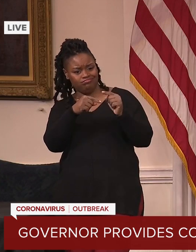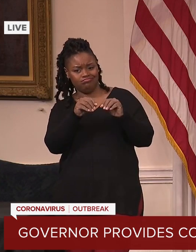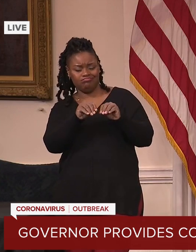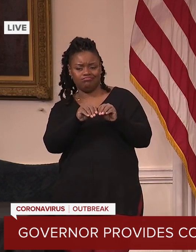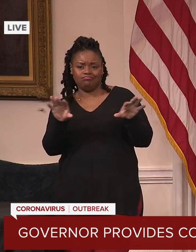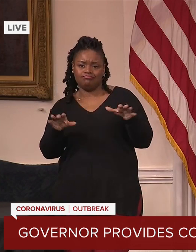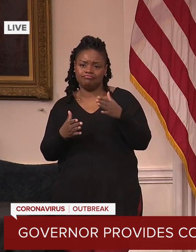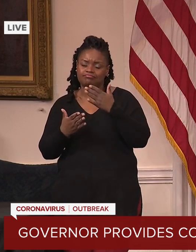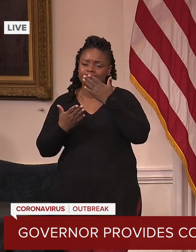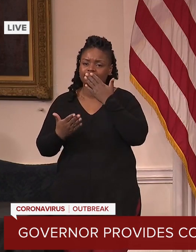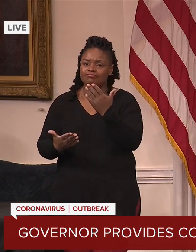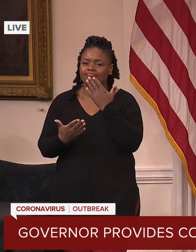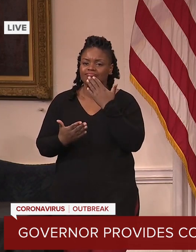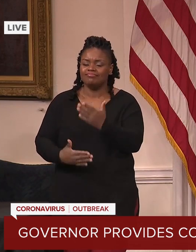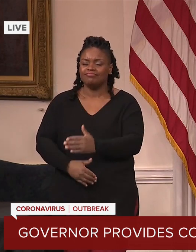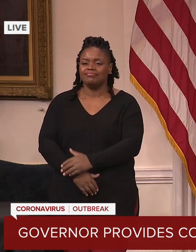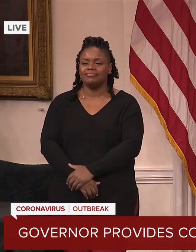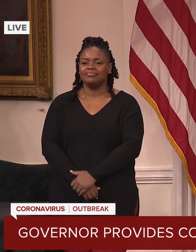good evening.